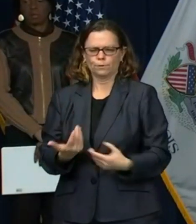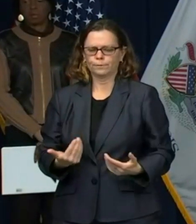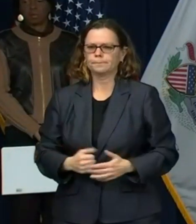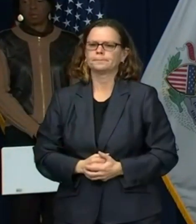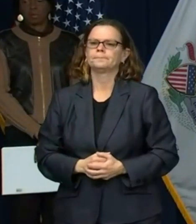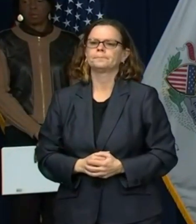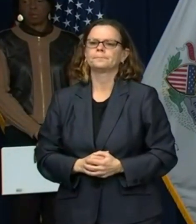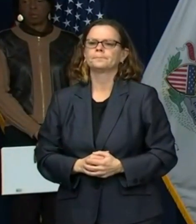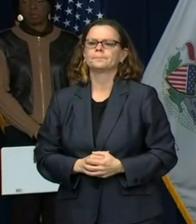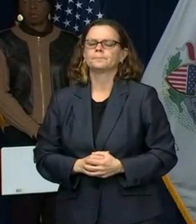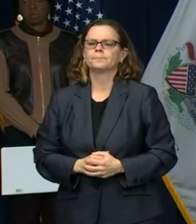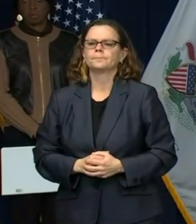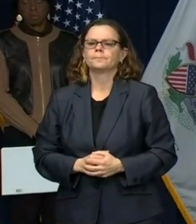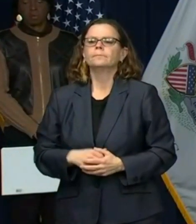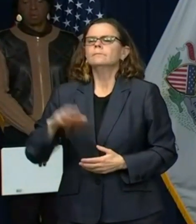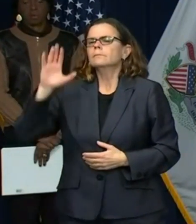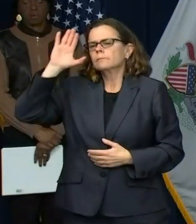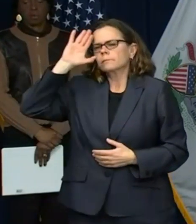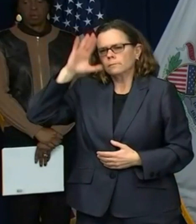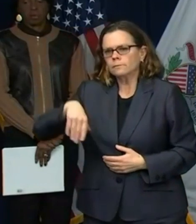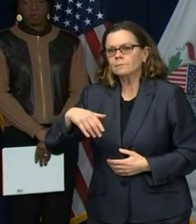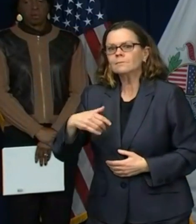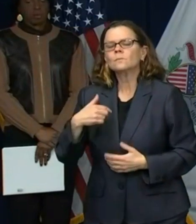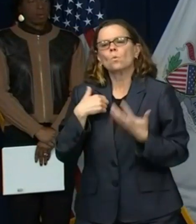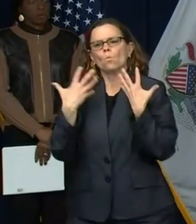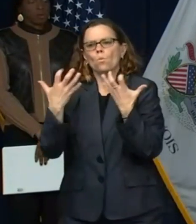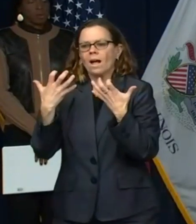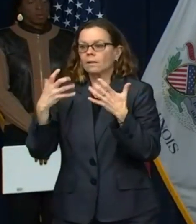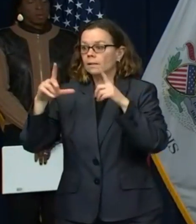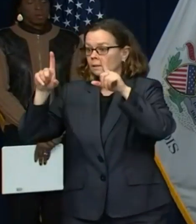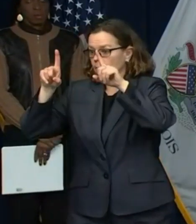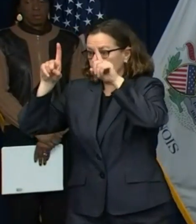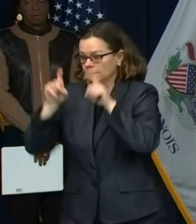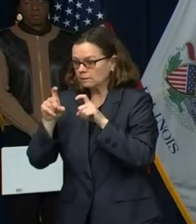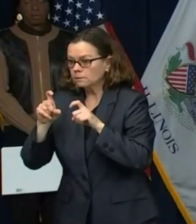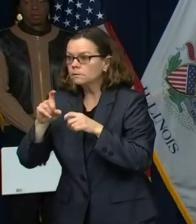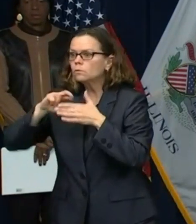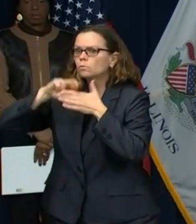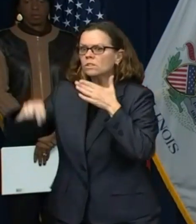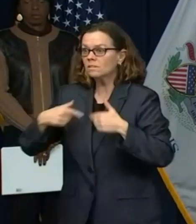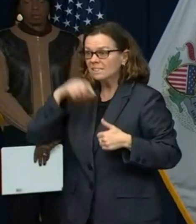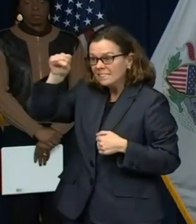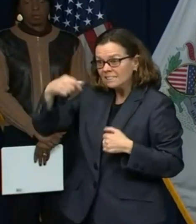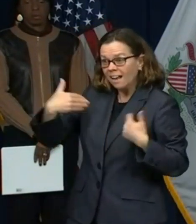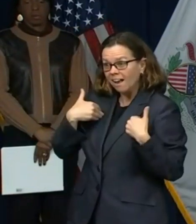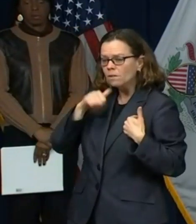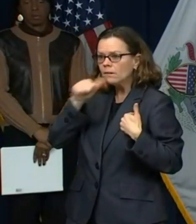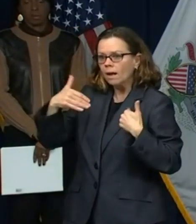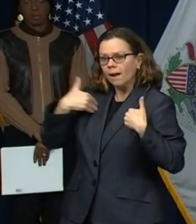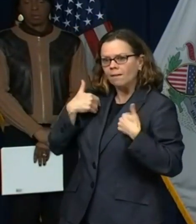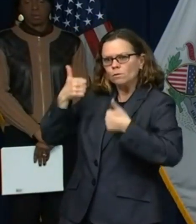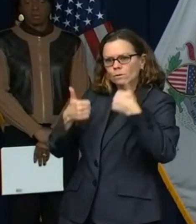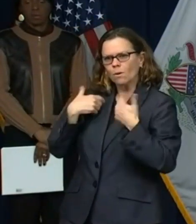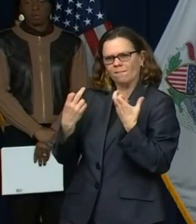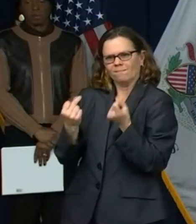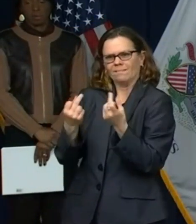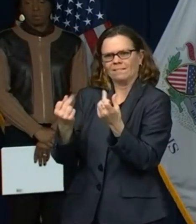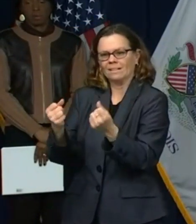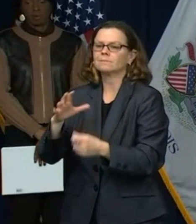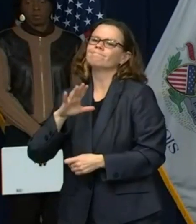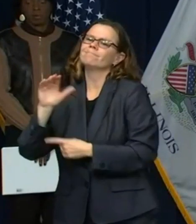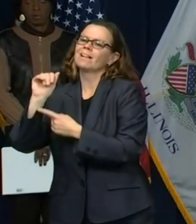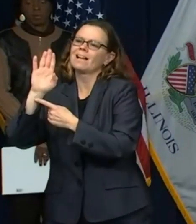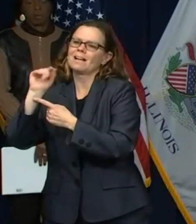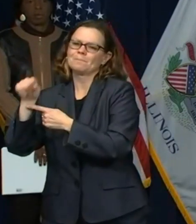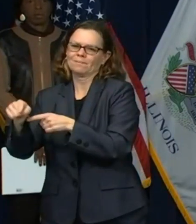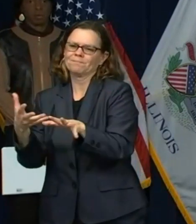want to be able to rapid test people, uh, and we certainly want to be able to use those machines, uh, to keep people safe, especially in those healthcare